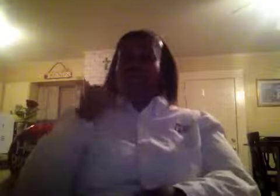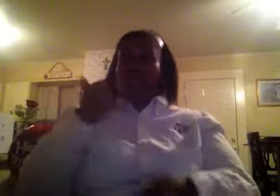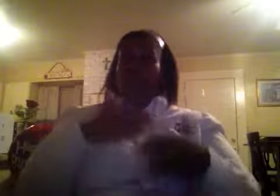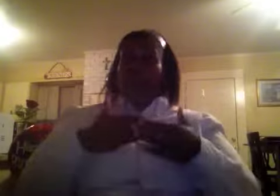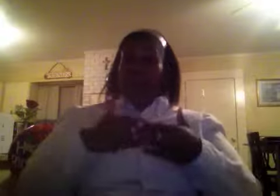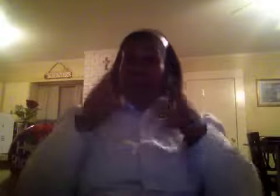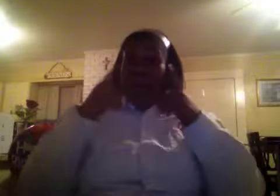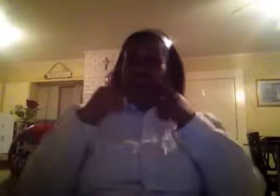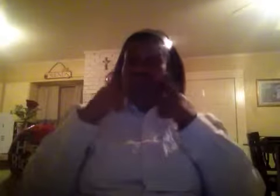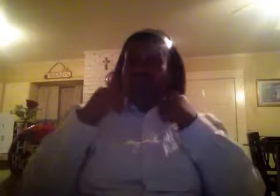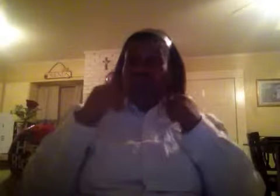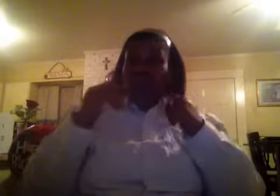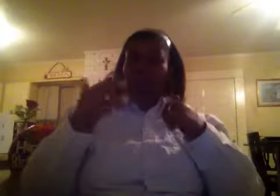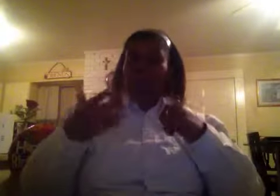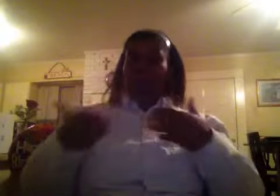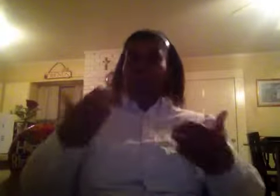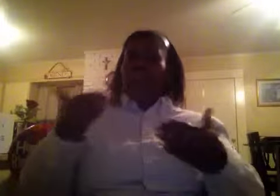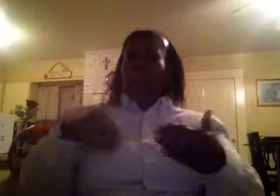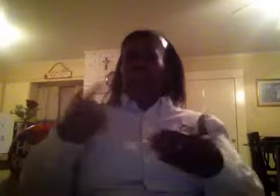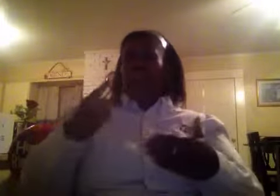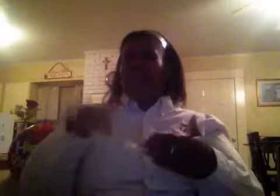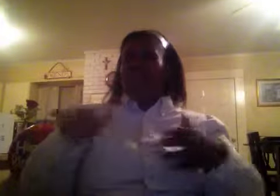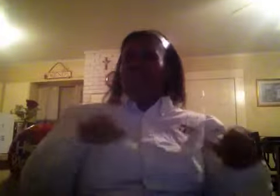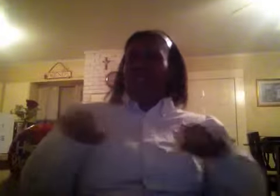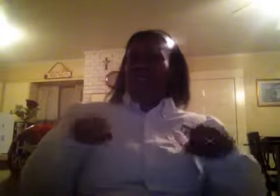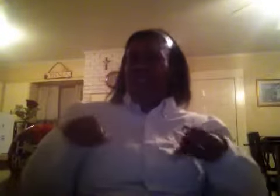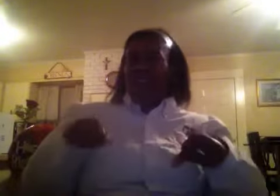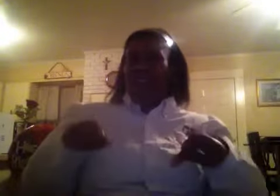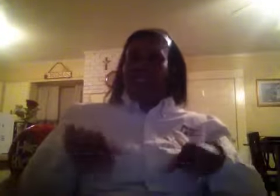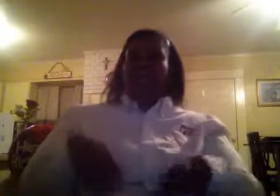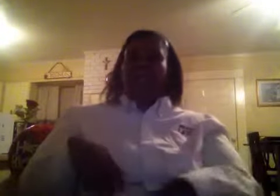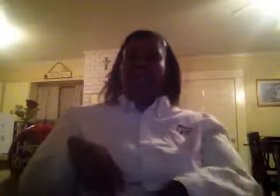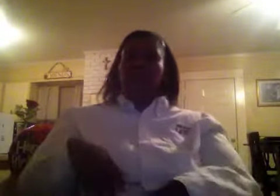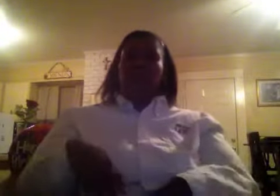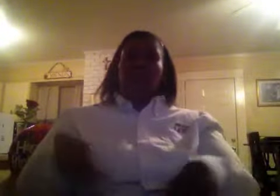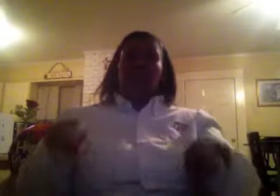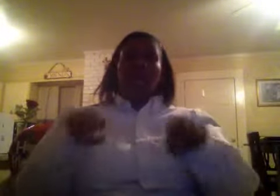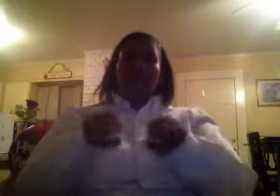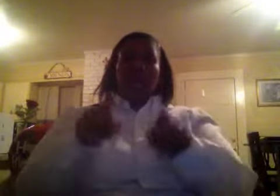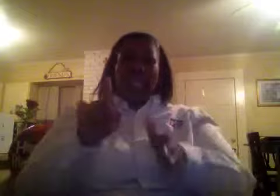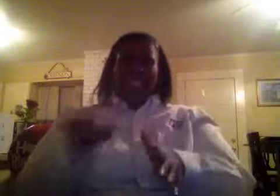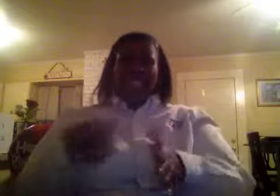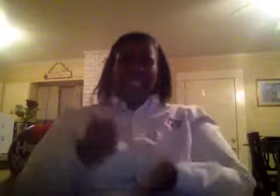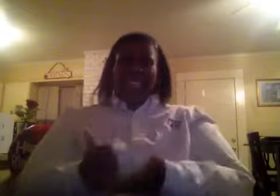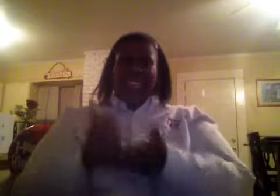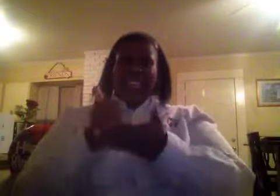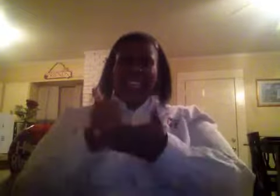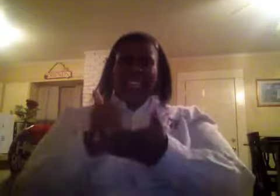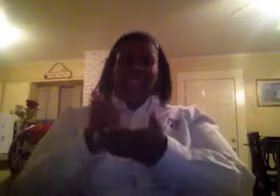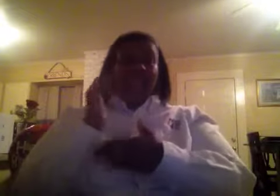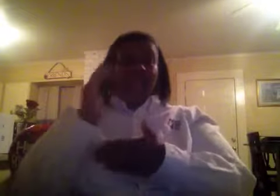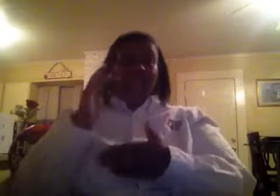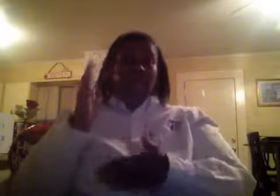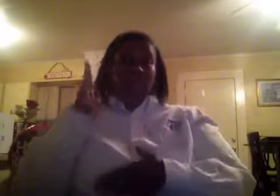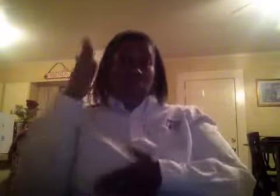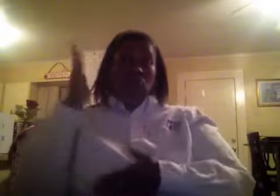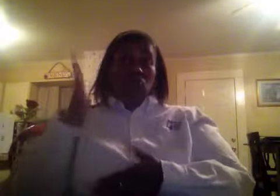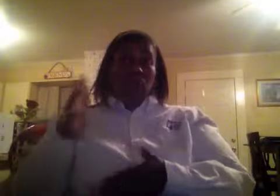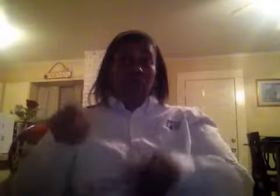mood. And security systems are being improved and simplified with face